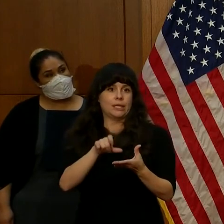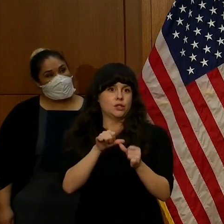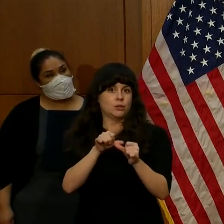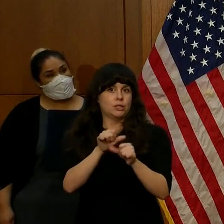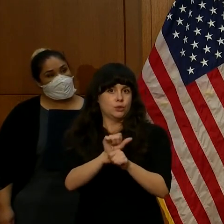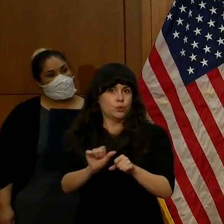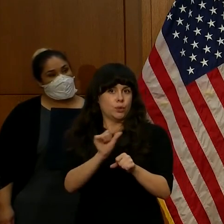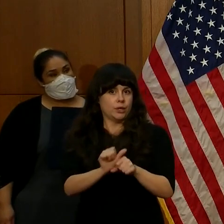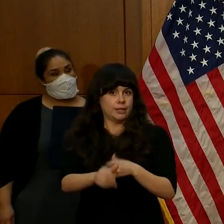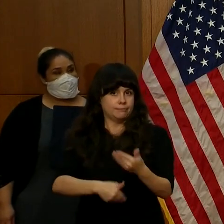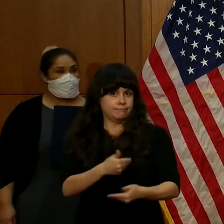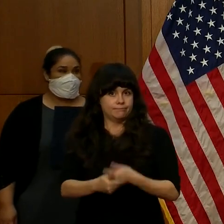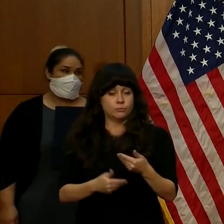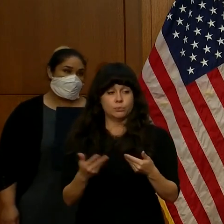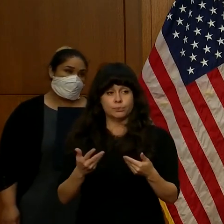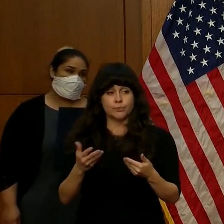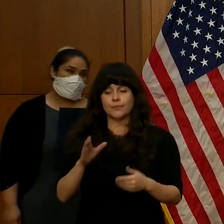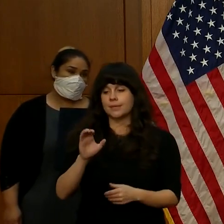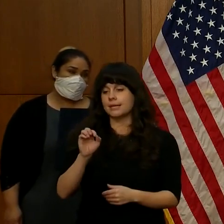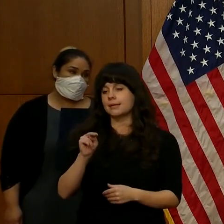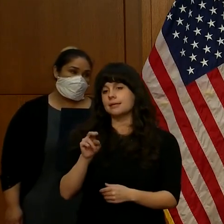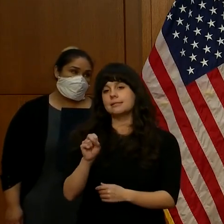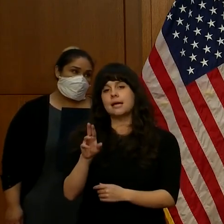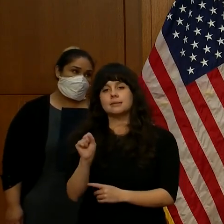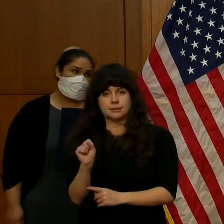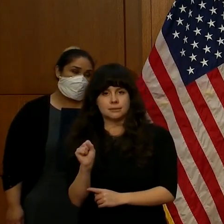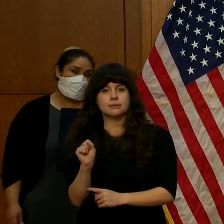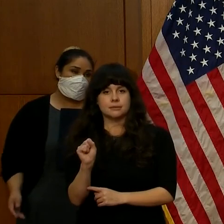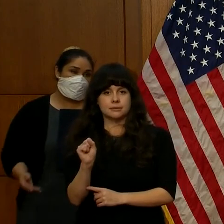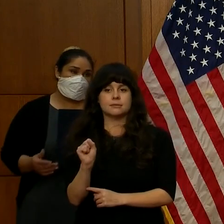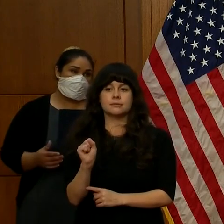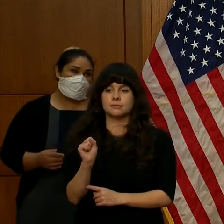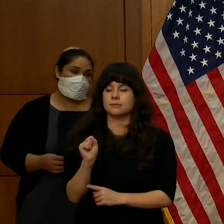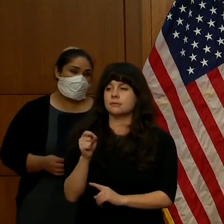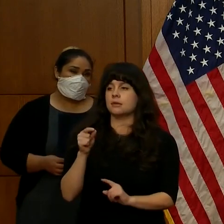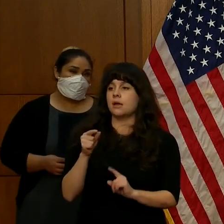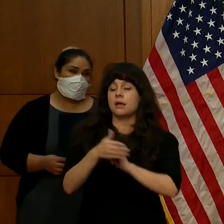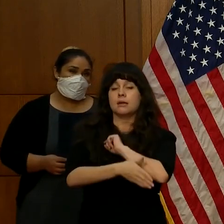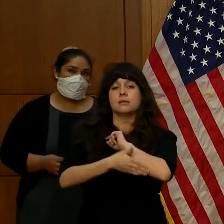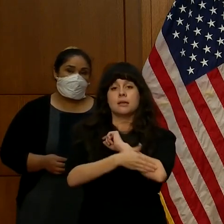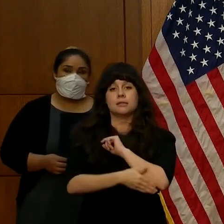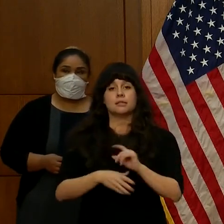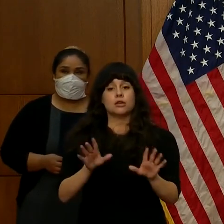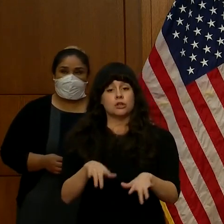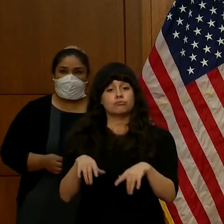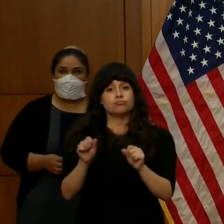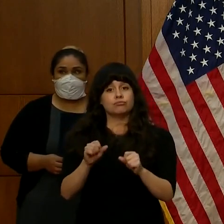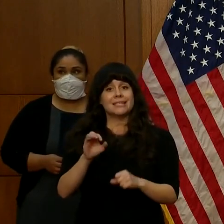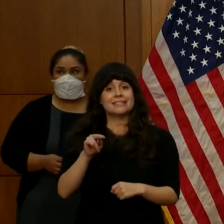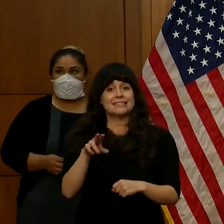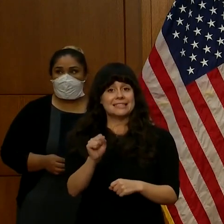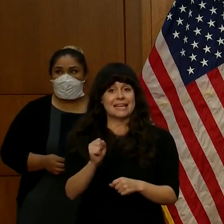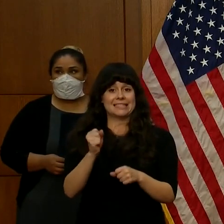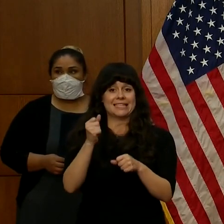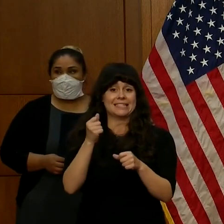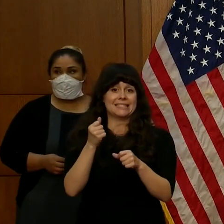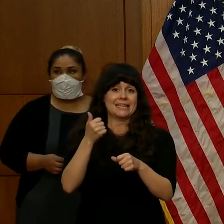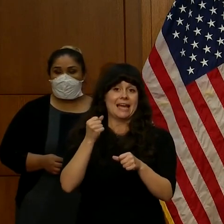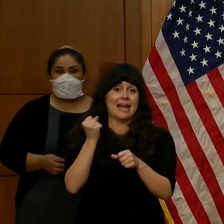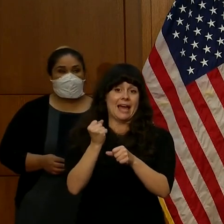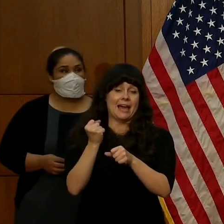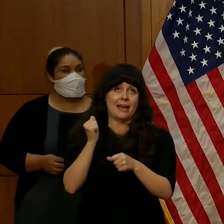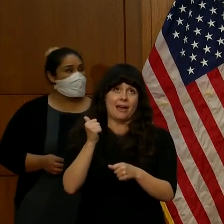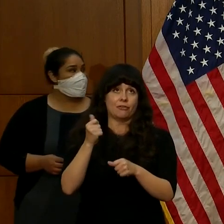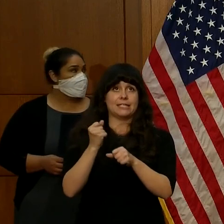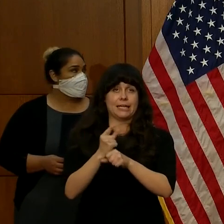and that's our census. The country conducts the census every ten years, and